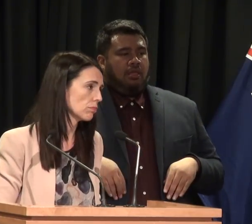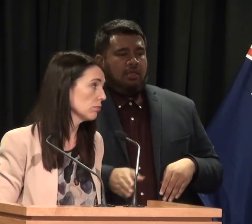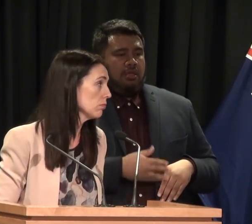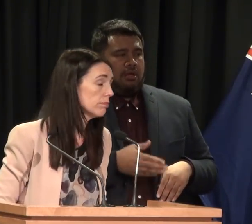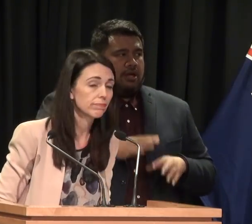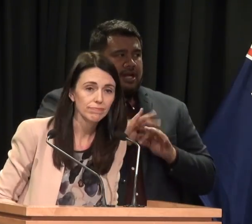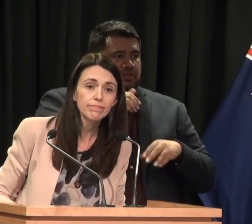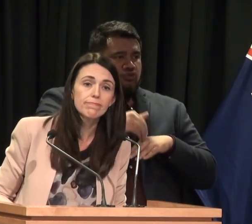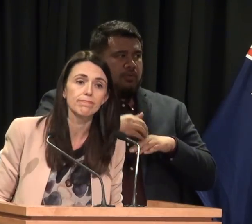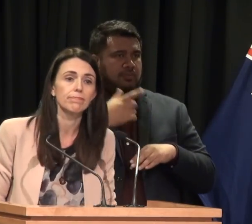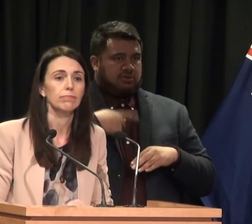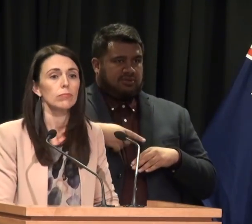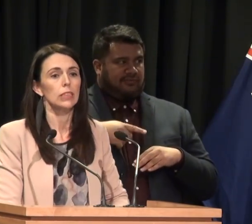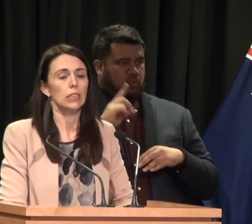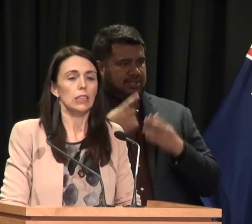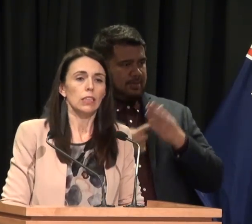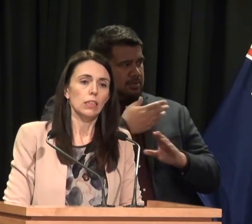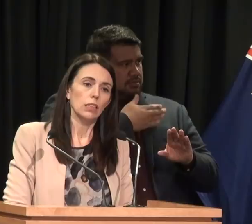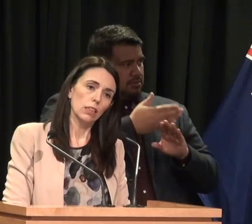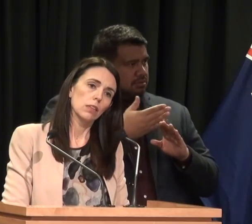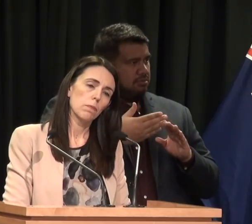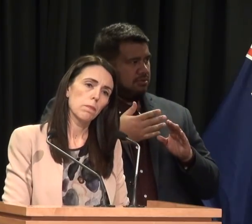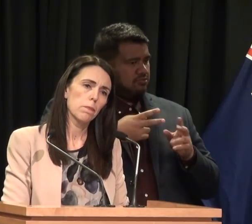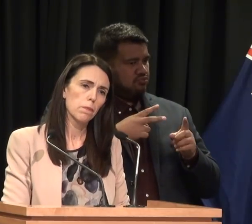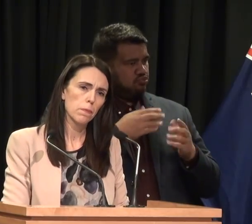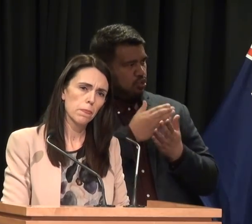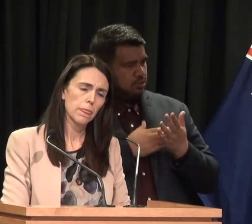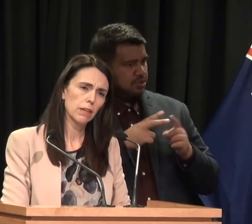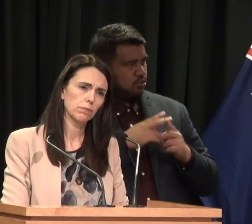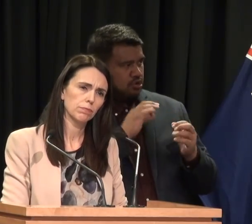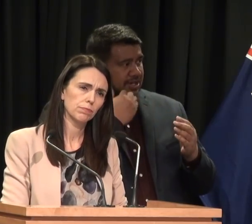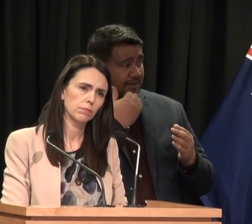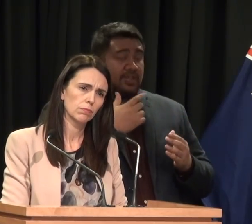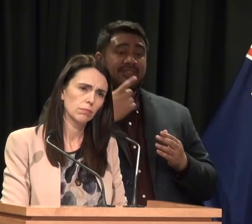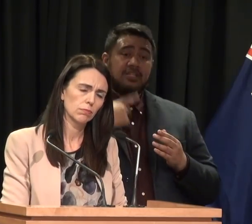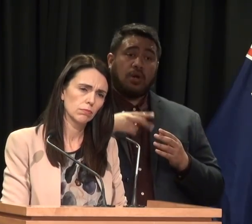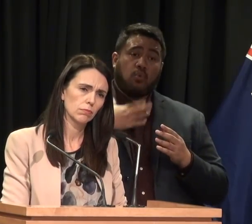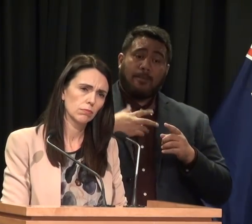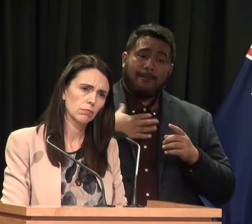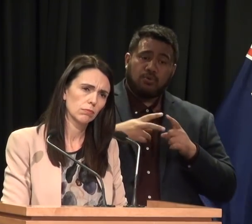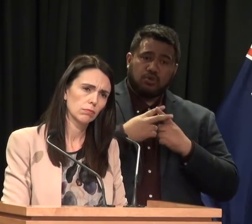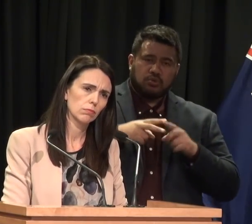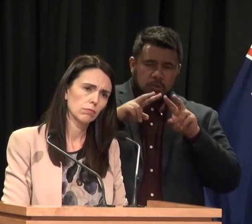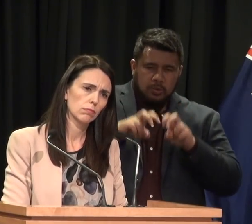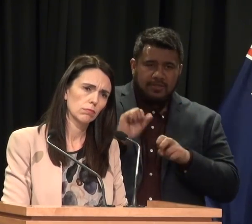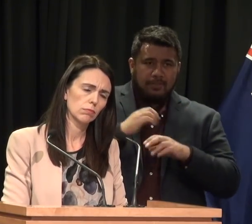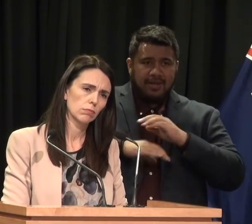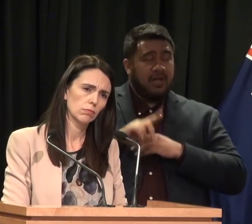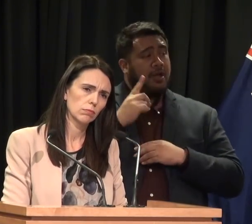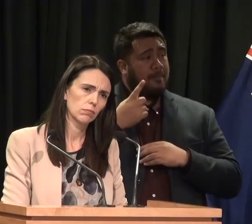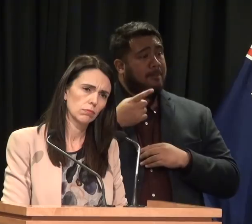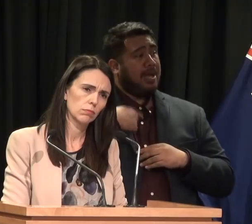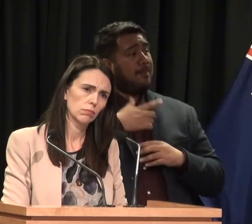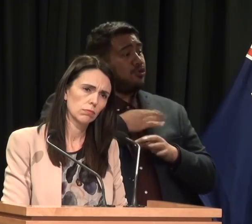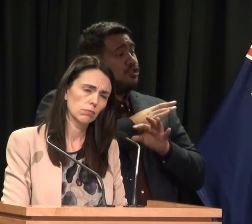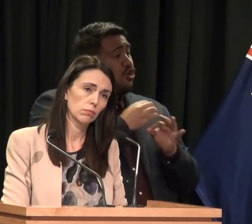Well, that's precisely what we're looking at in Phase 2, is whether or not we need more tools to be able to look at the behaviour, particularly of bank executives. off easy because of the